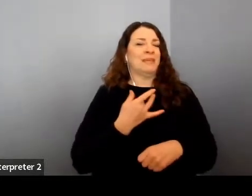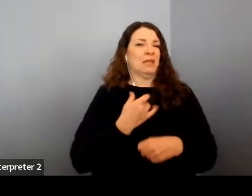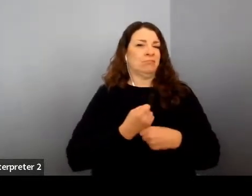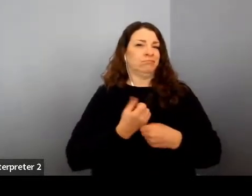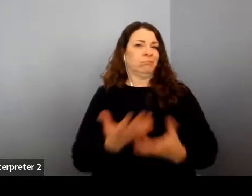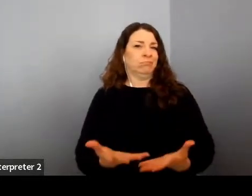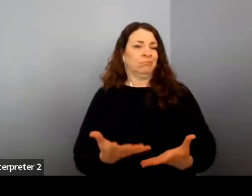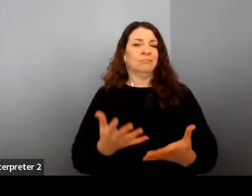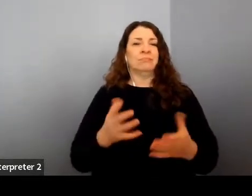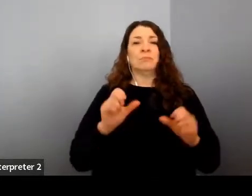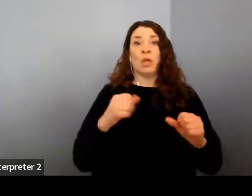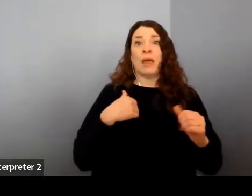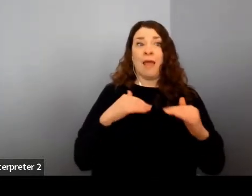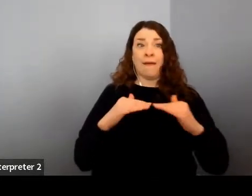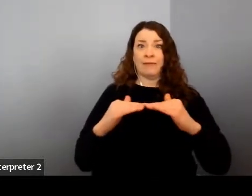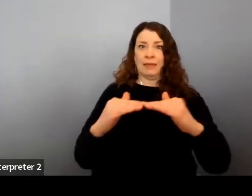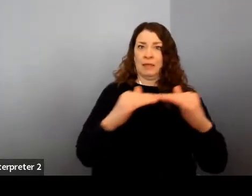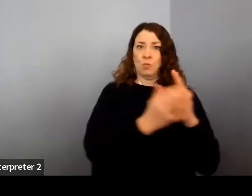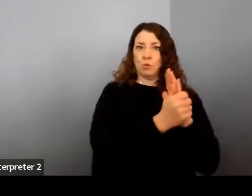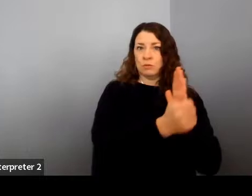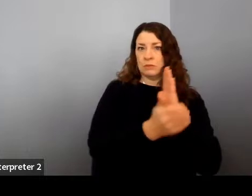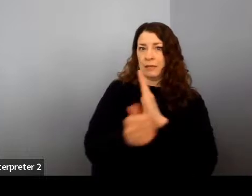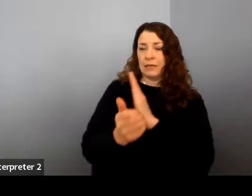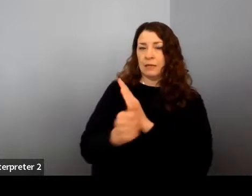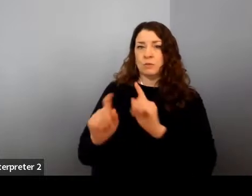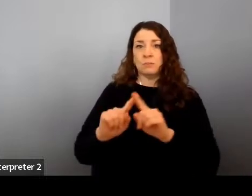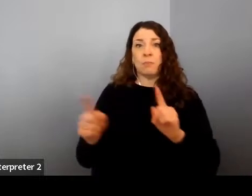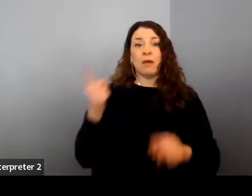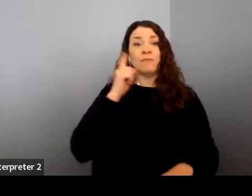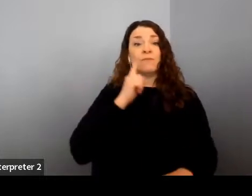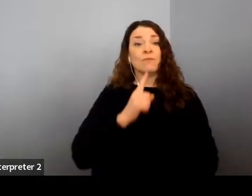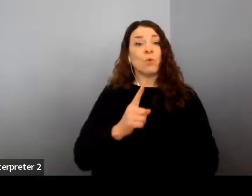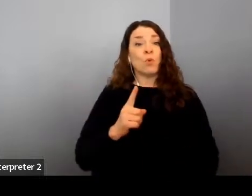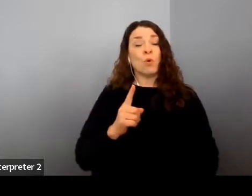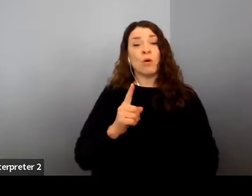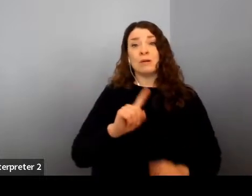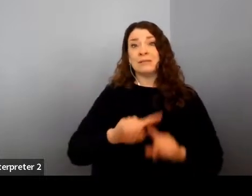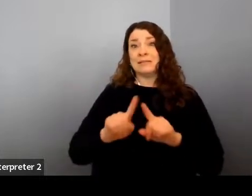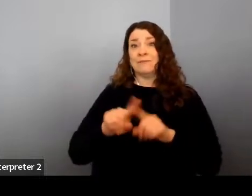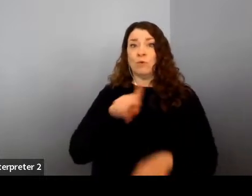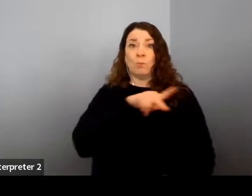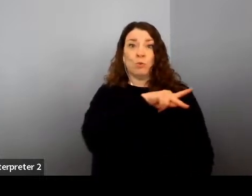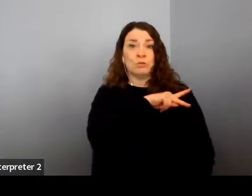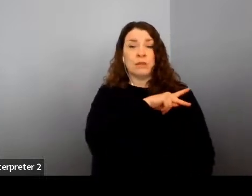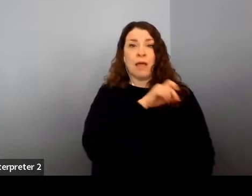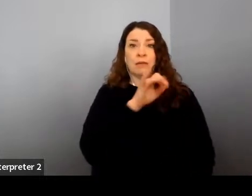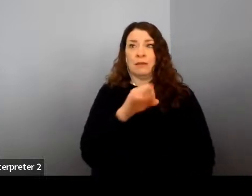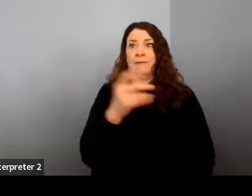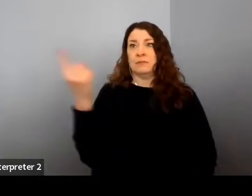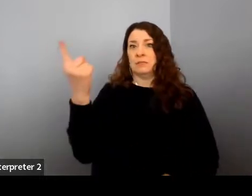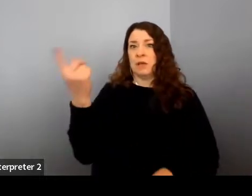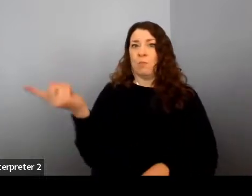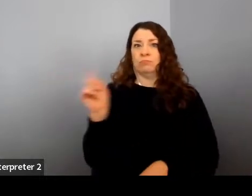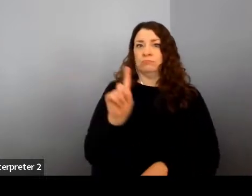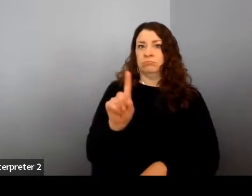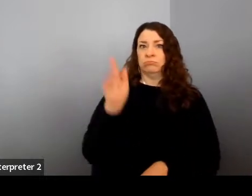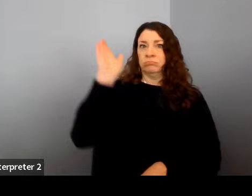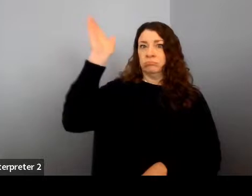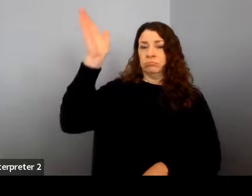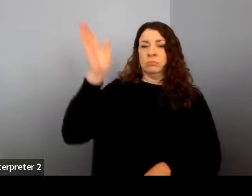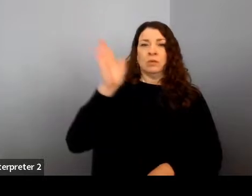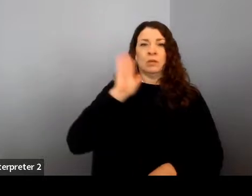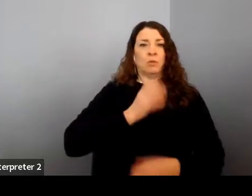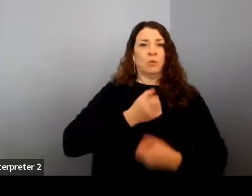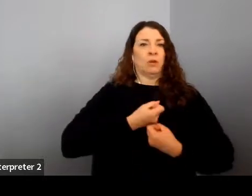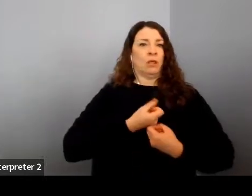for someone else sitting up here and doing a talk like this is going to ruin their day and make them completely unable to